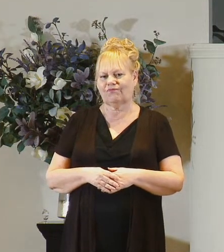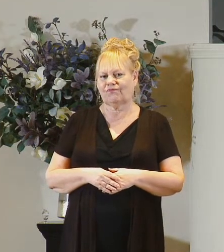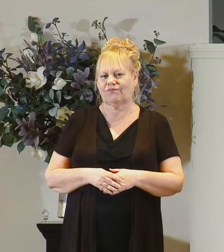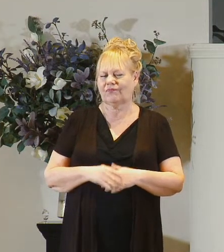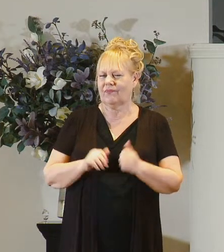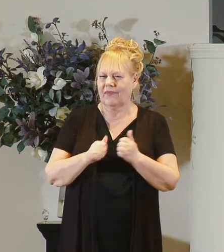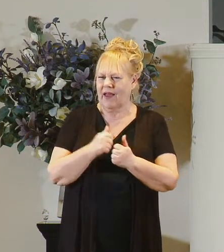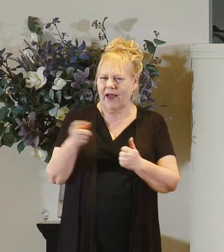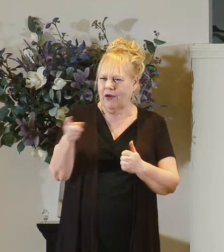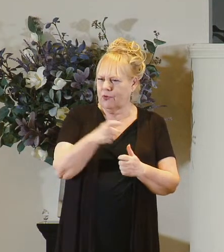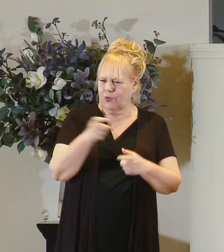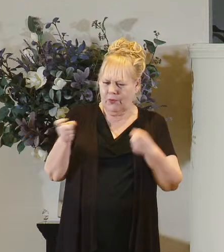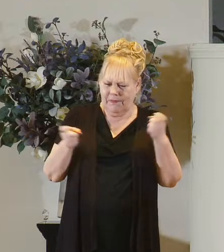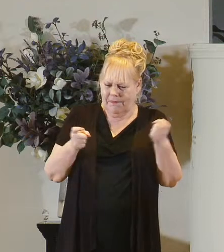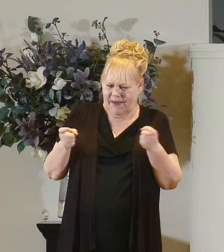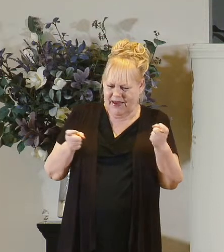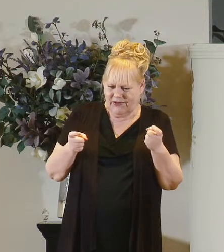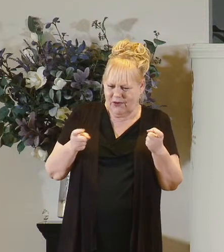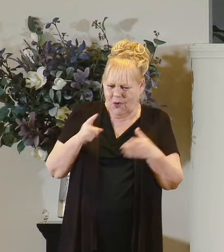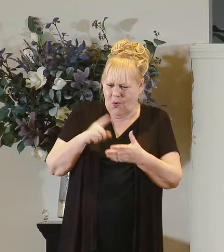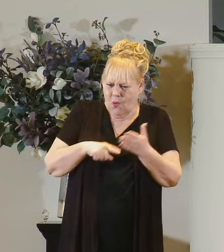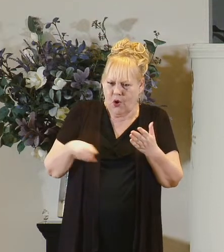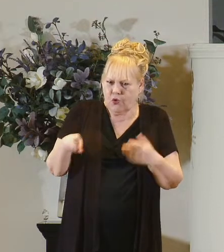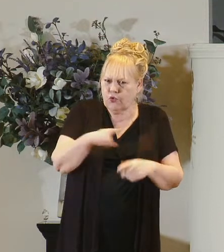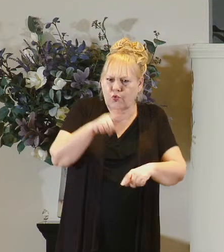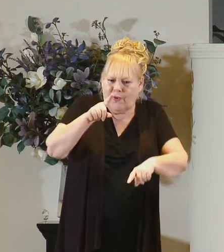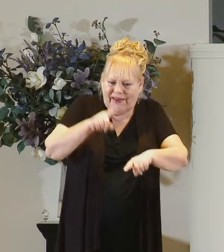how do you manage the unmanageable